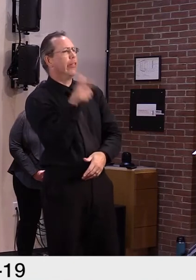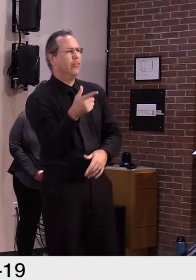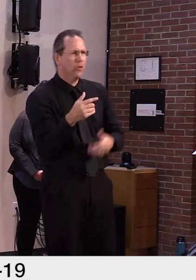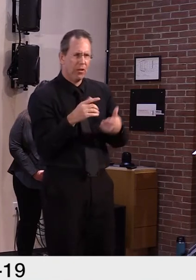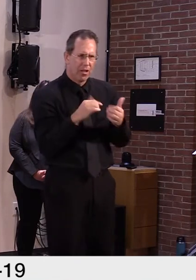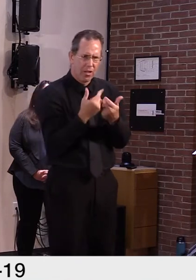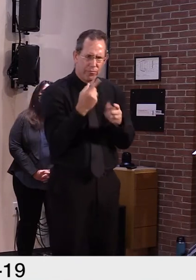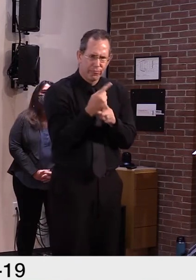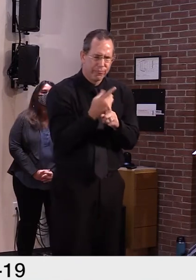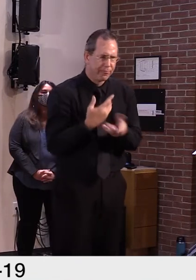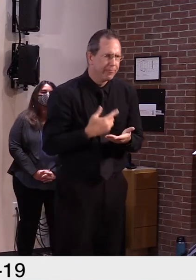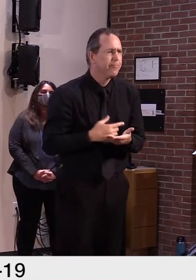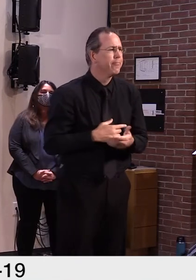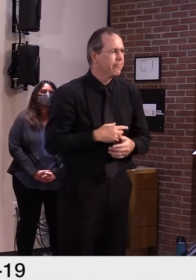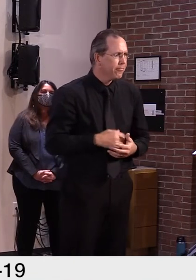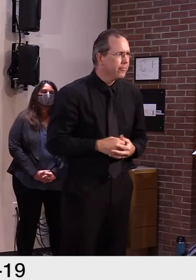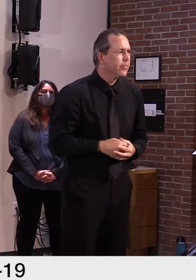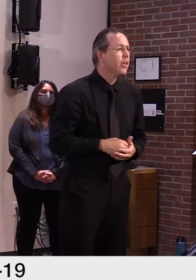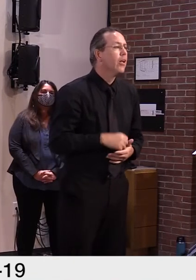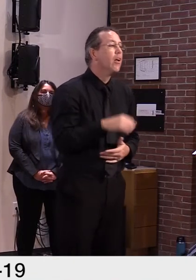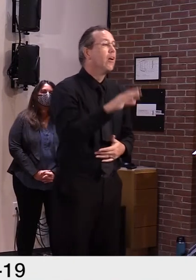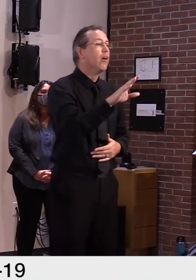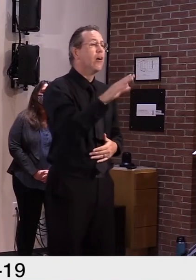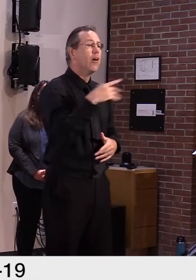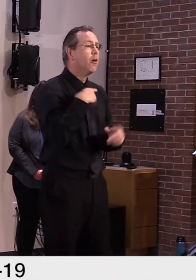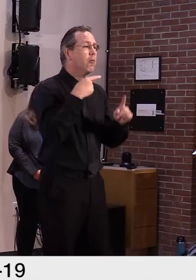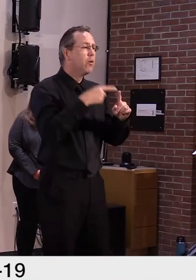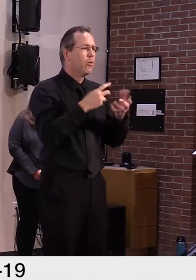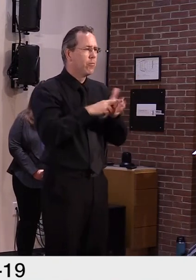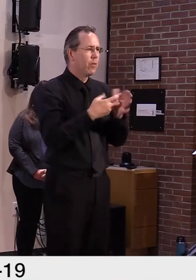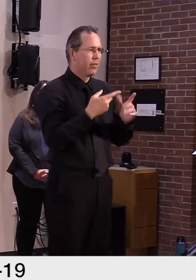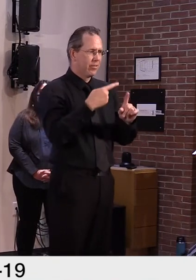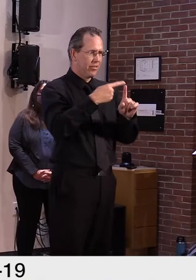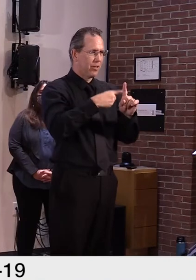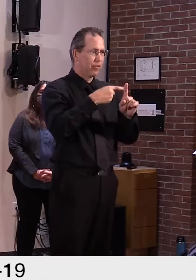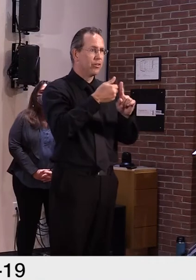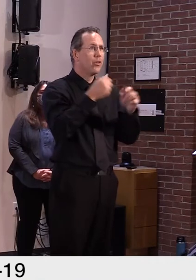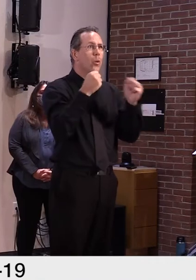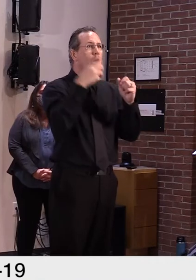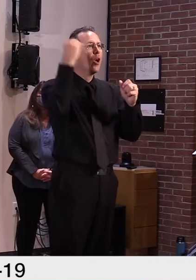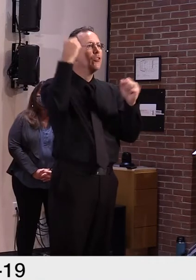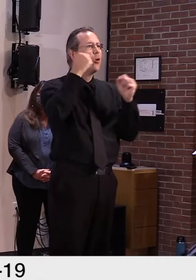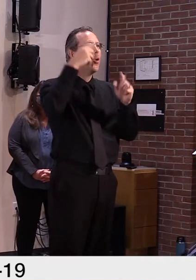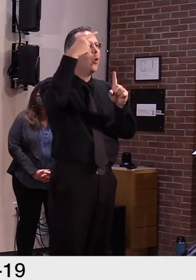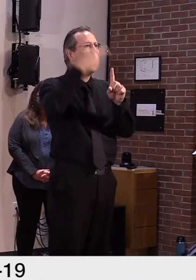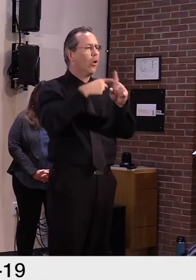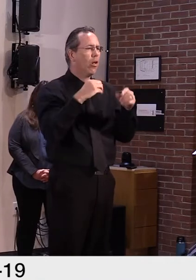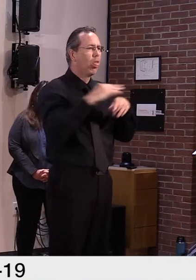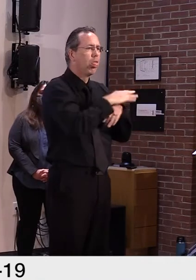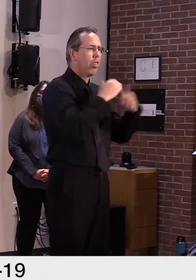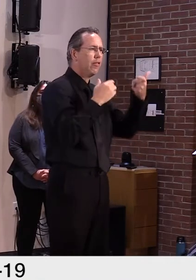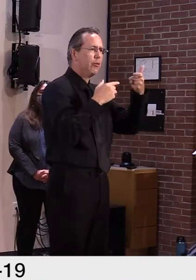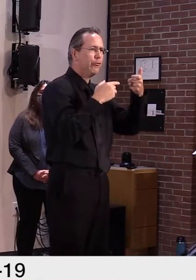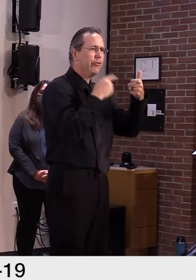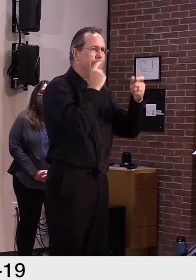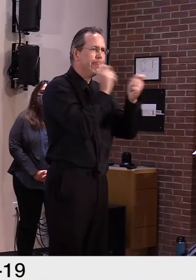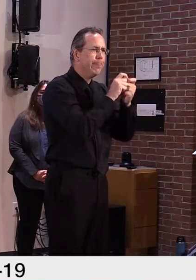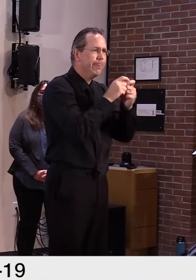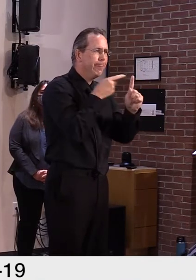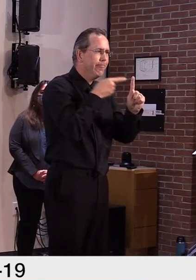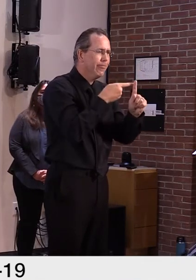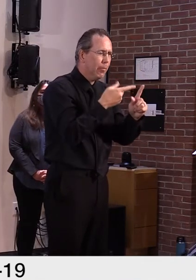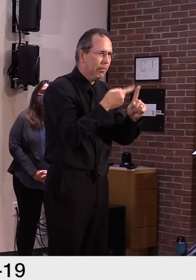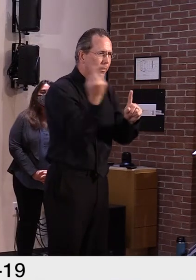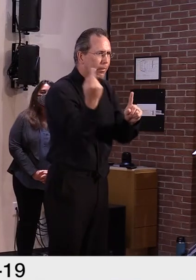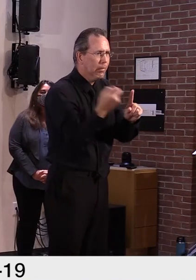But our task force will be reconvened, and we'll be looking at temperature checks, primarily as a function of the cold weather, but